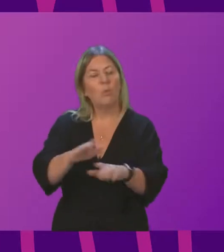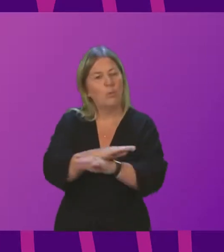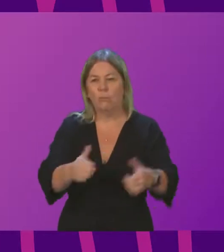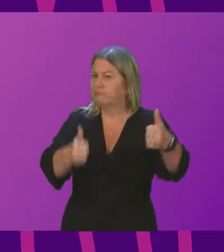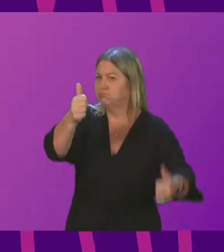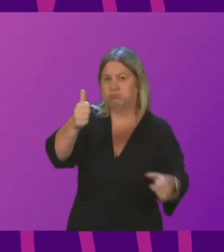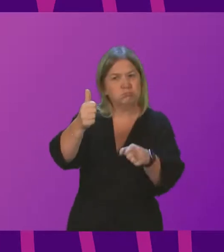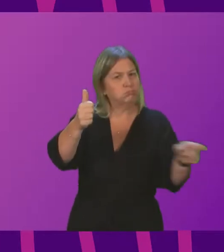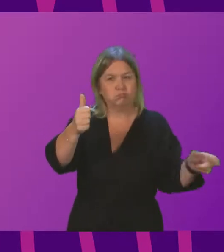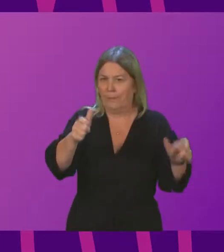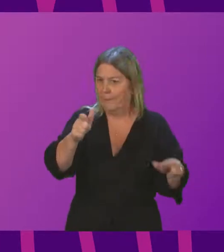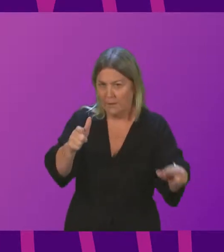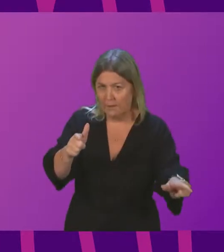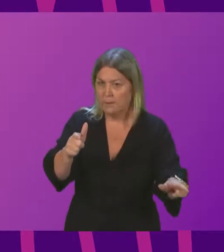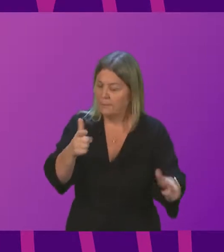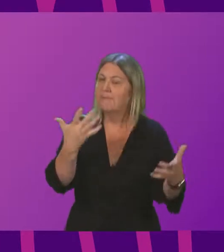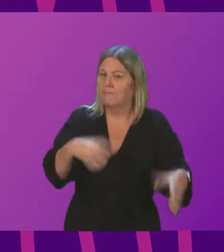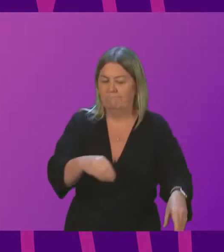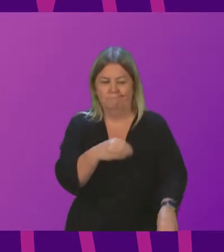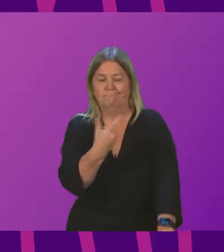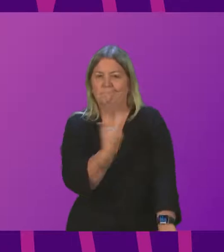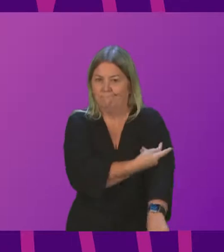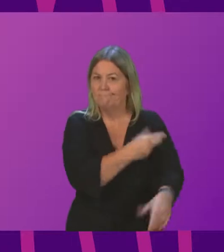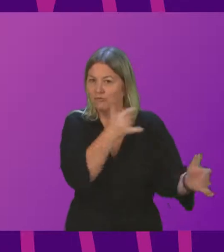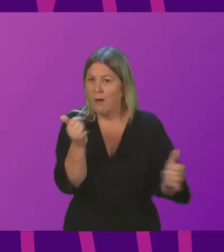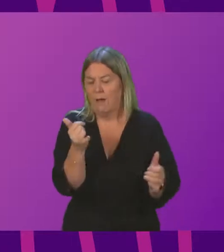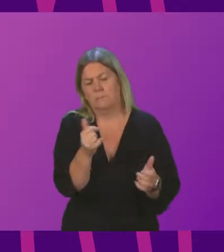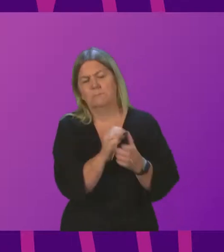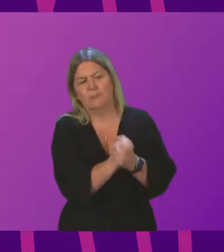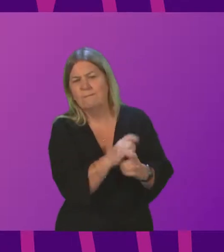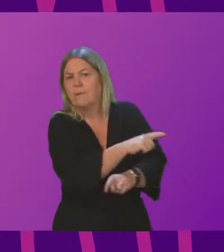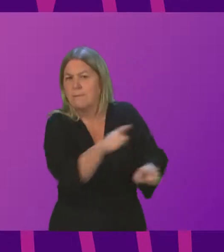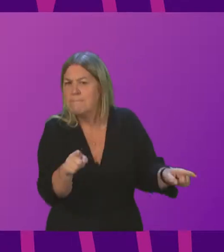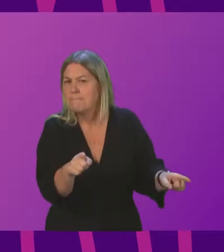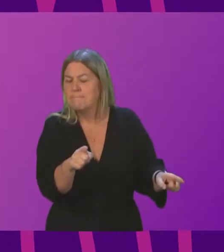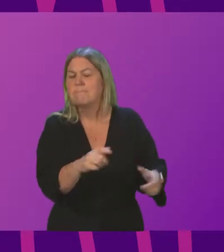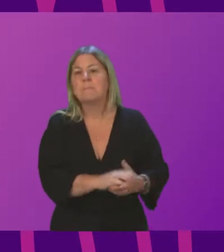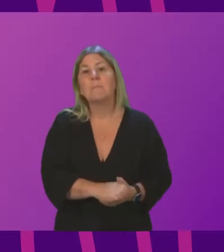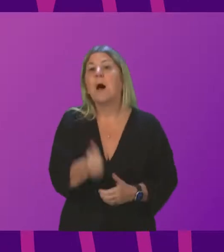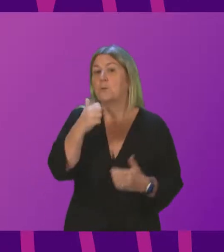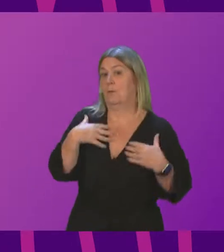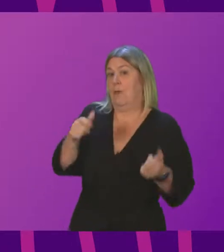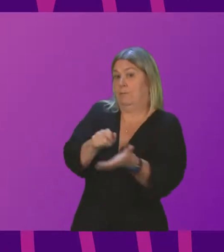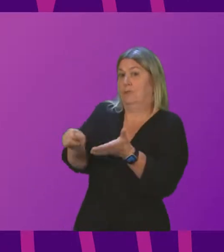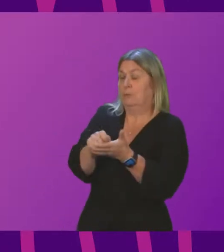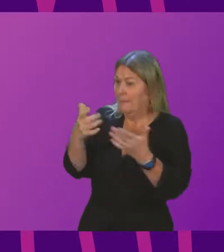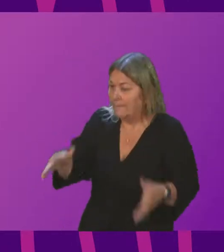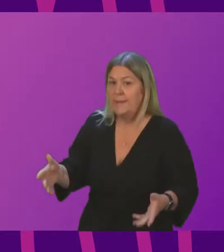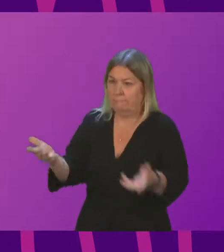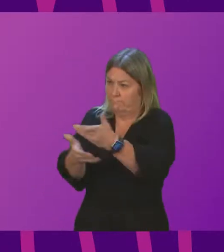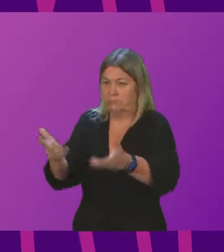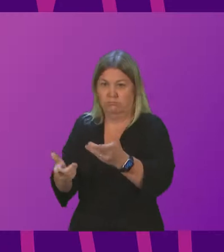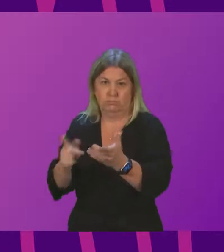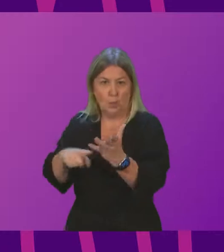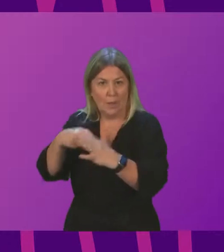to those who took part in vaccine trials. We're deeply grateful to those who did so. know the Health Secretary is having discussions with the Secretary of State and the Chief Medical